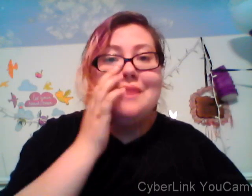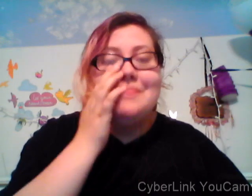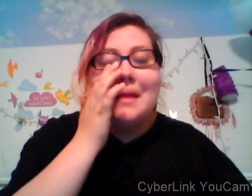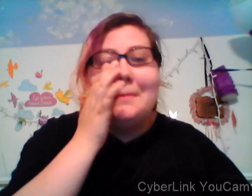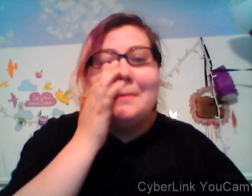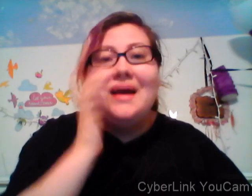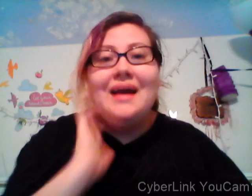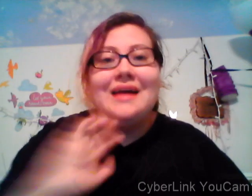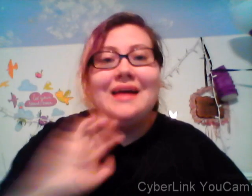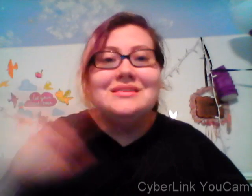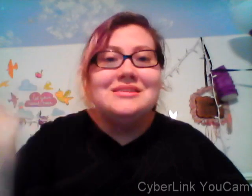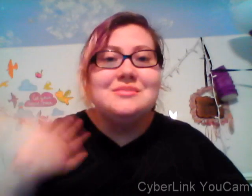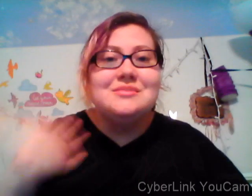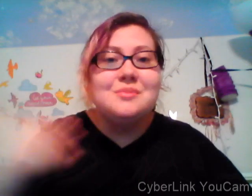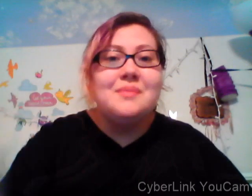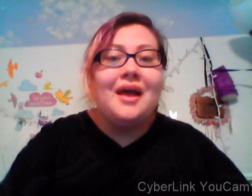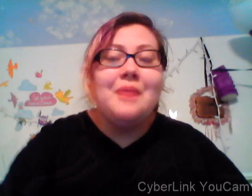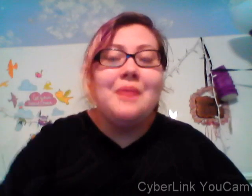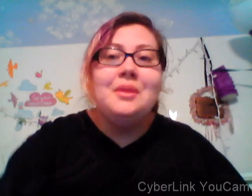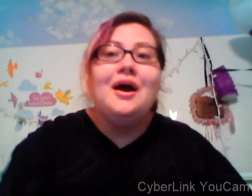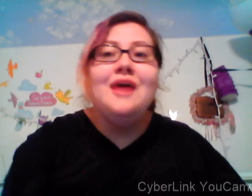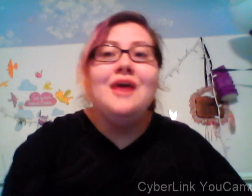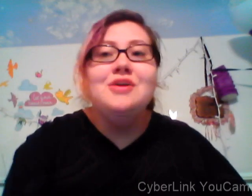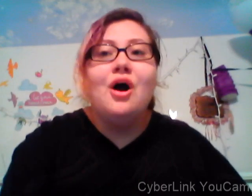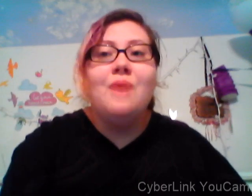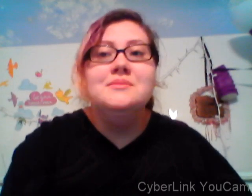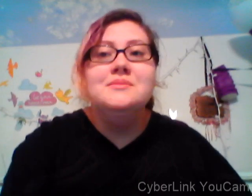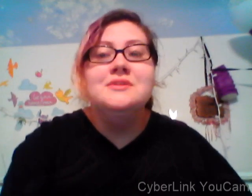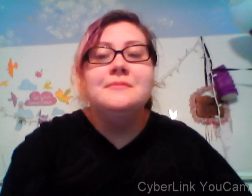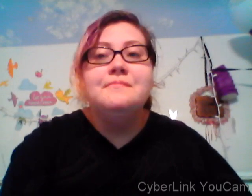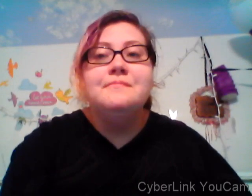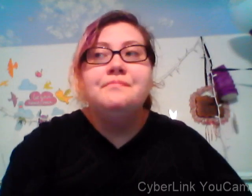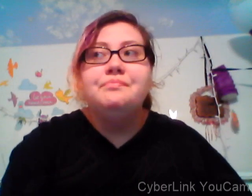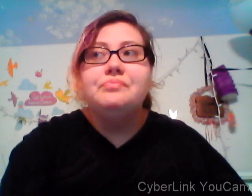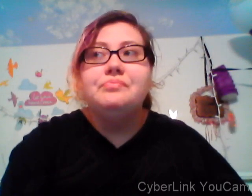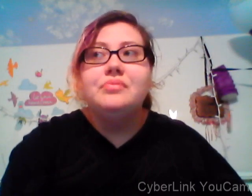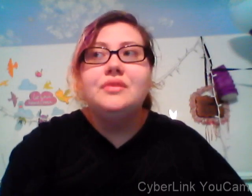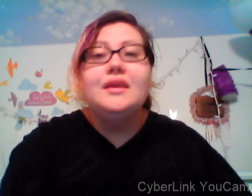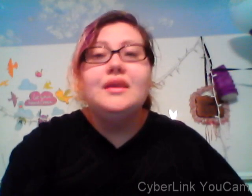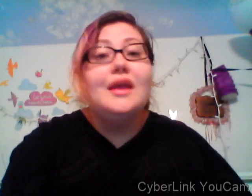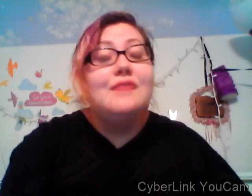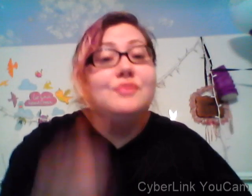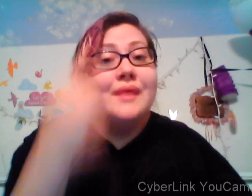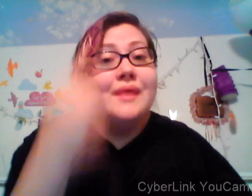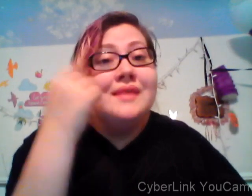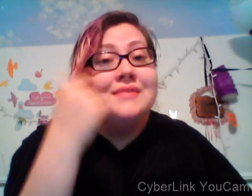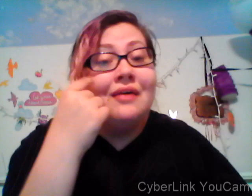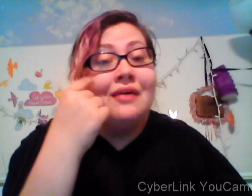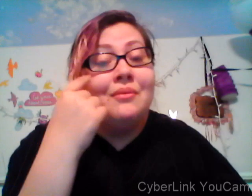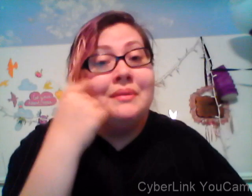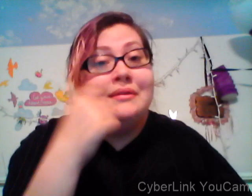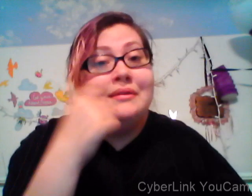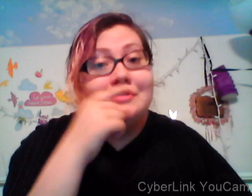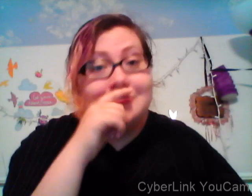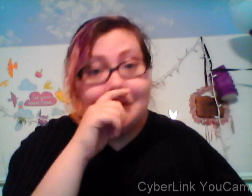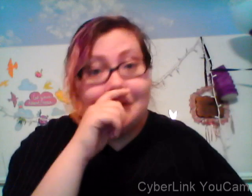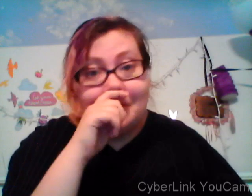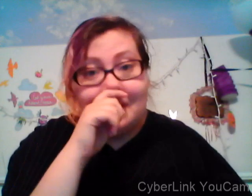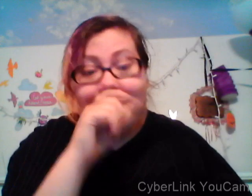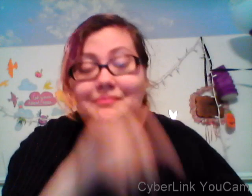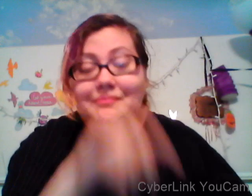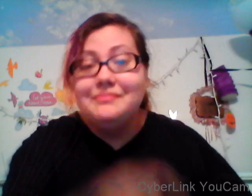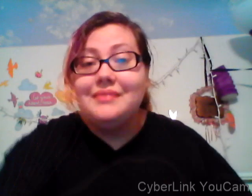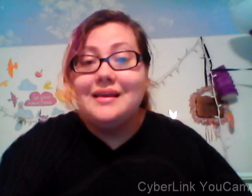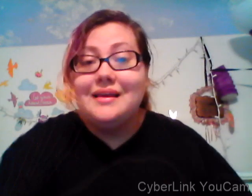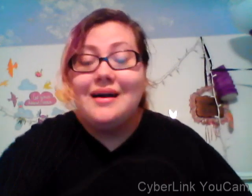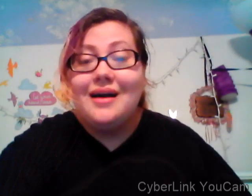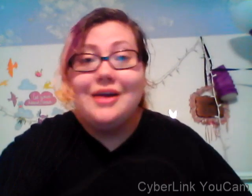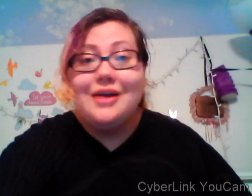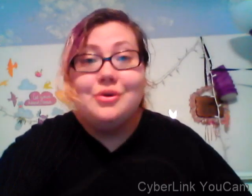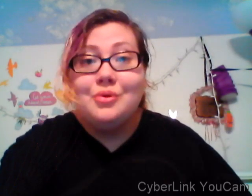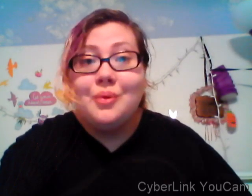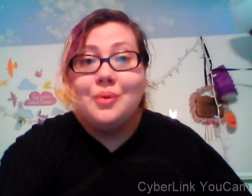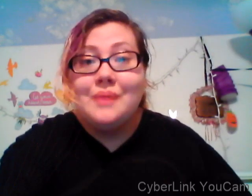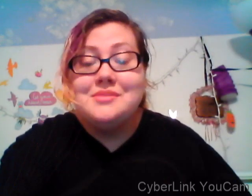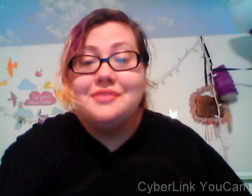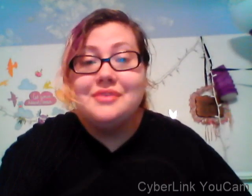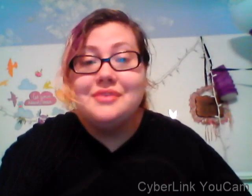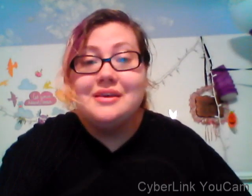um yeah and if you guys haven't seen those videos they're on my channel somewhere I'm not gonna find the links for you because that was like a